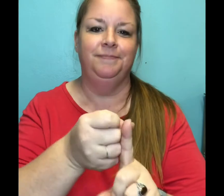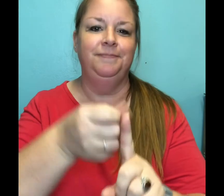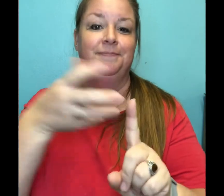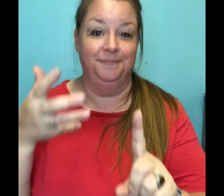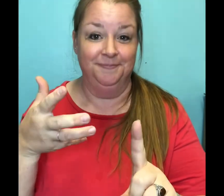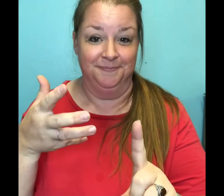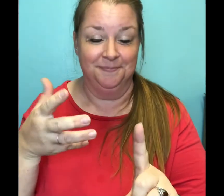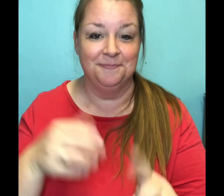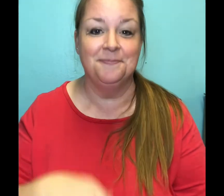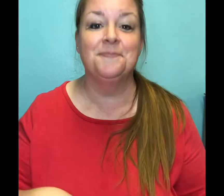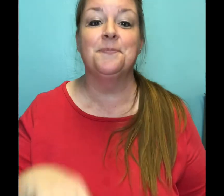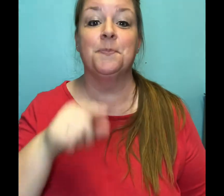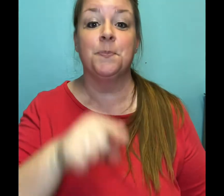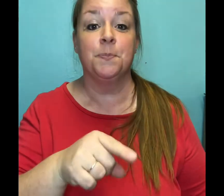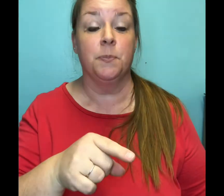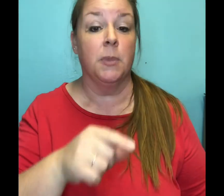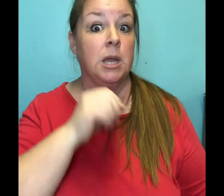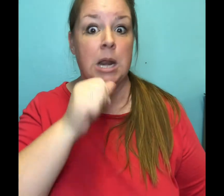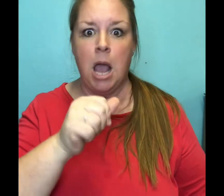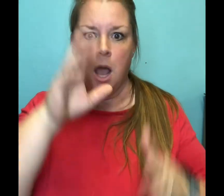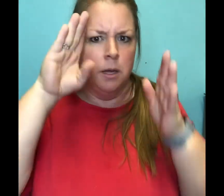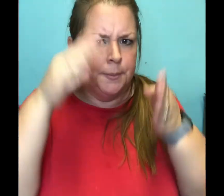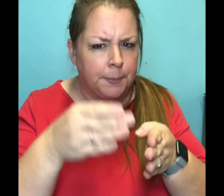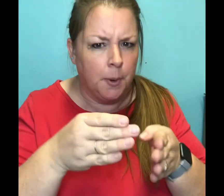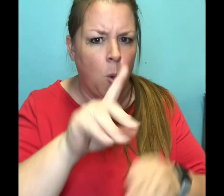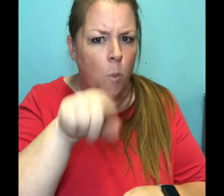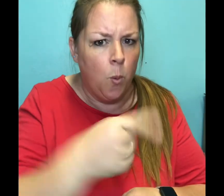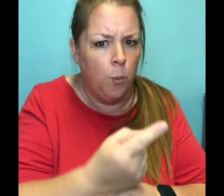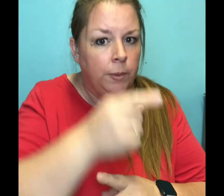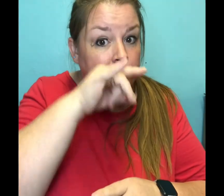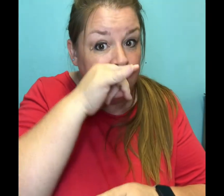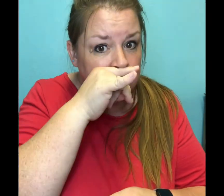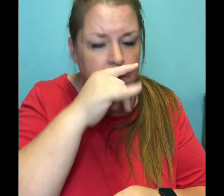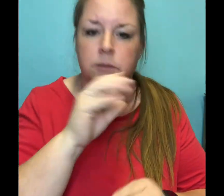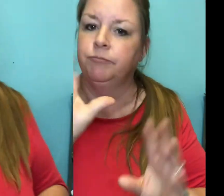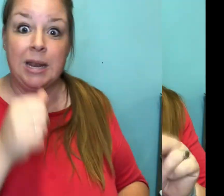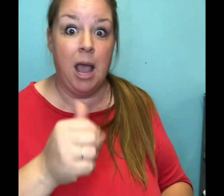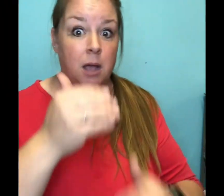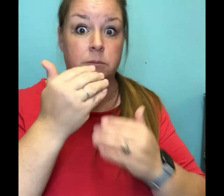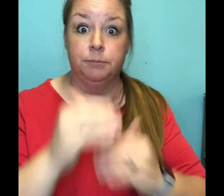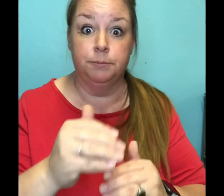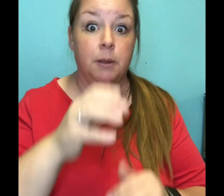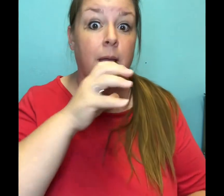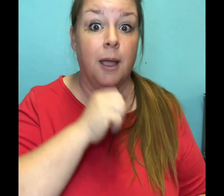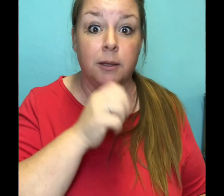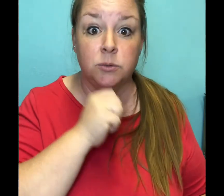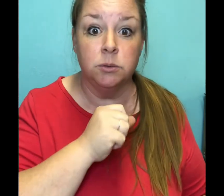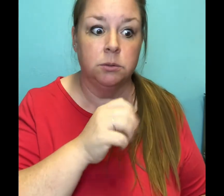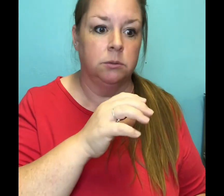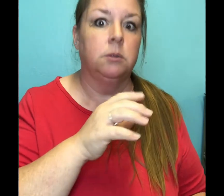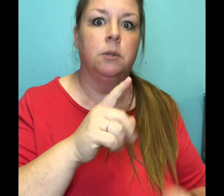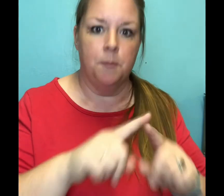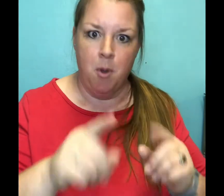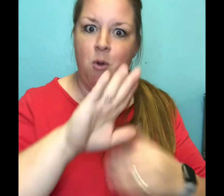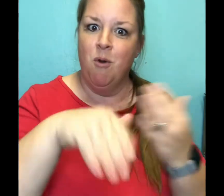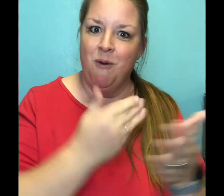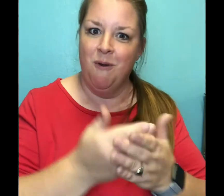Let me explain what that means. We do not focus only on children or specific